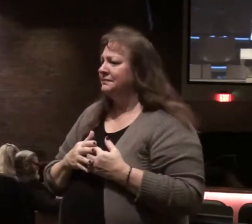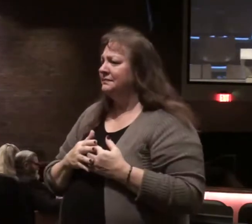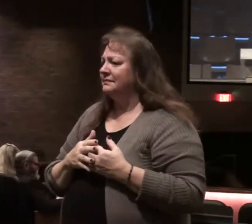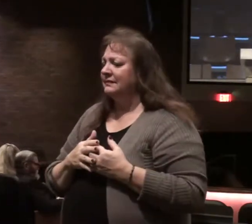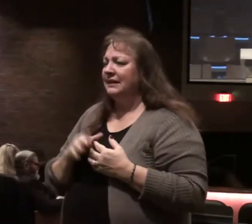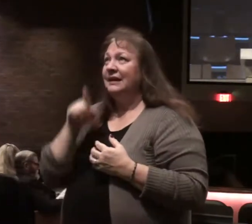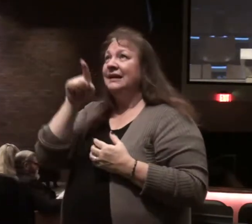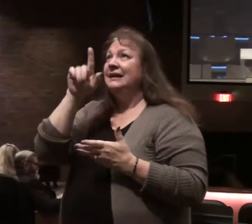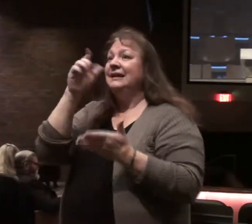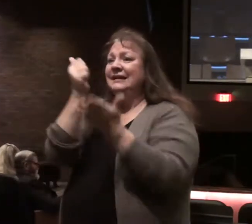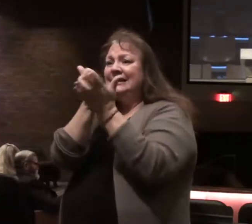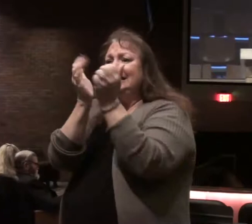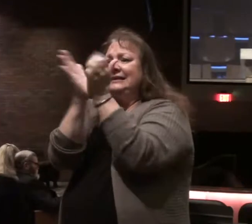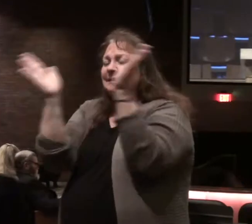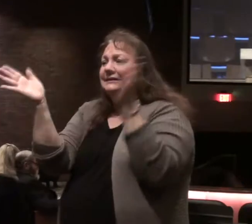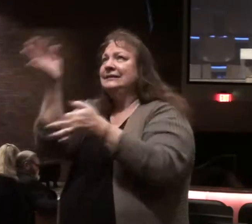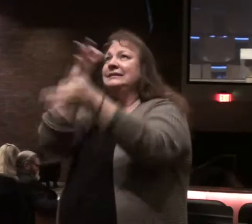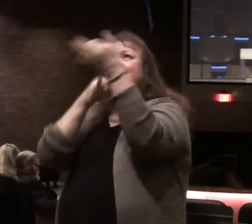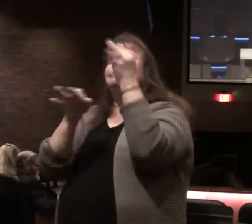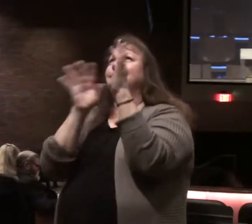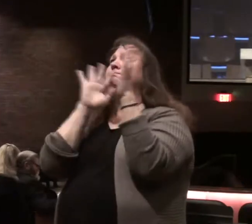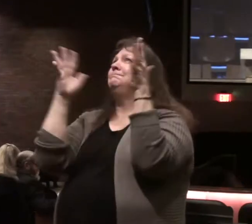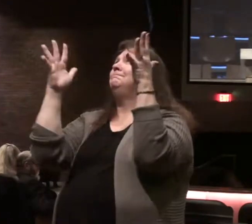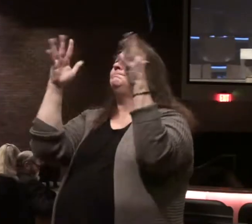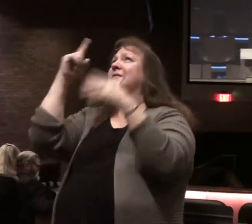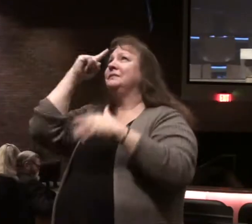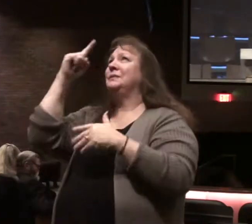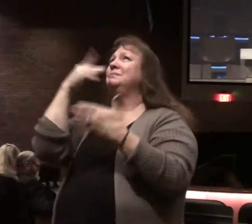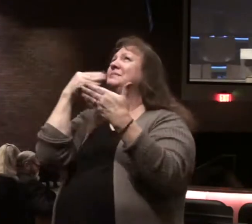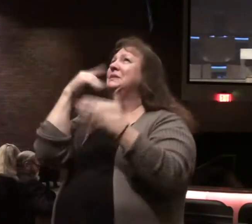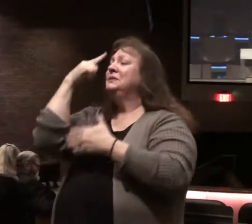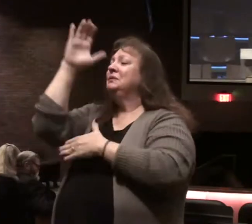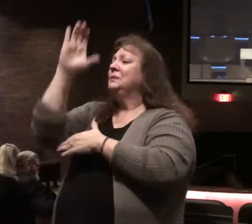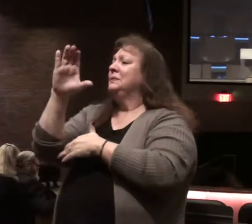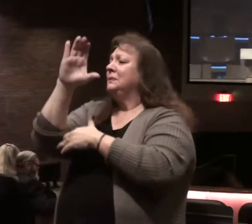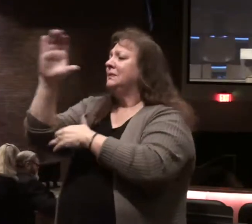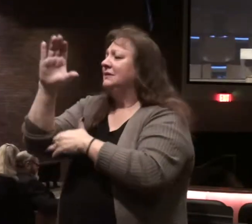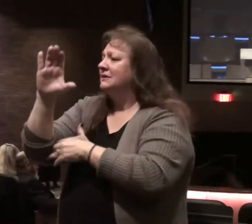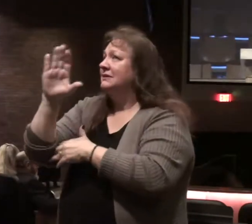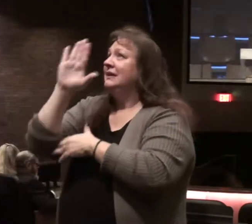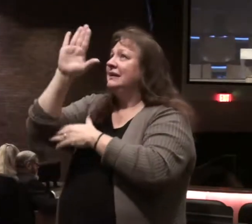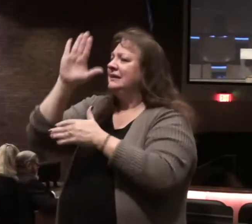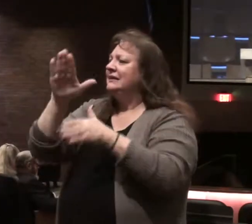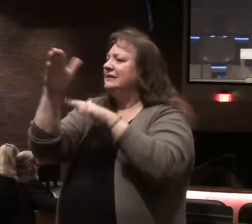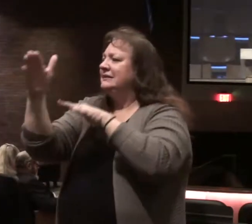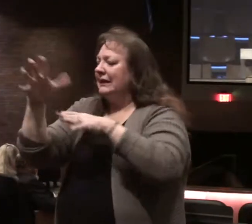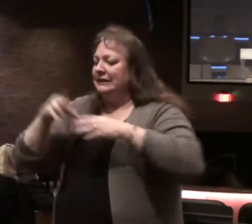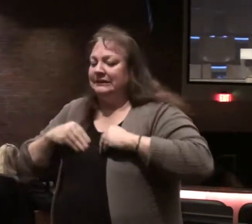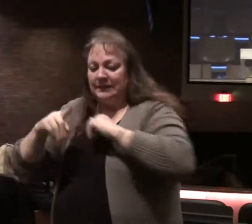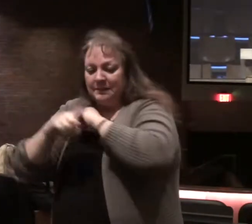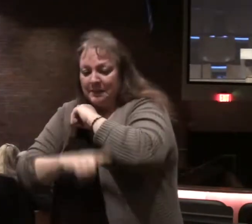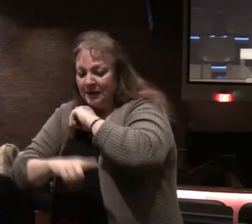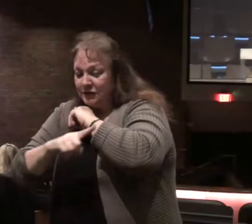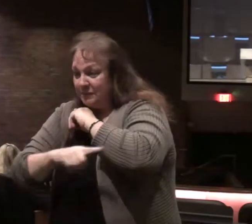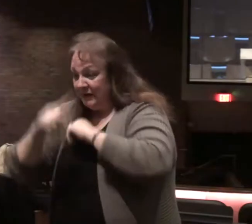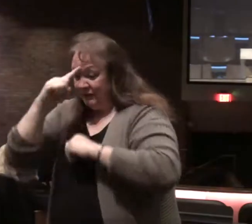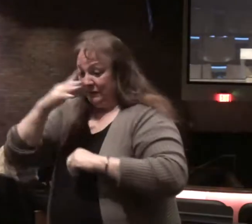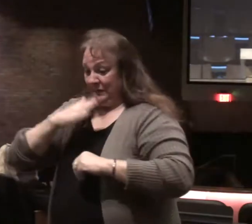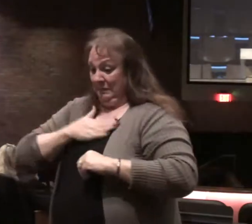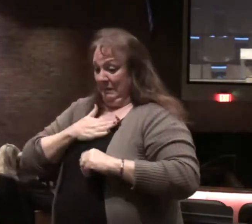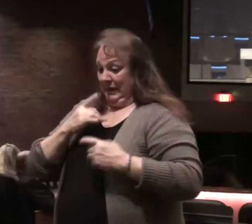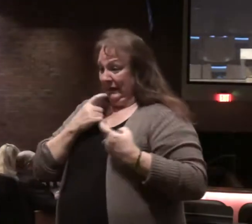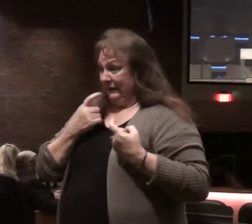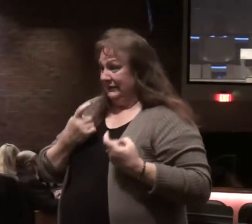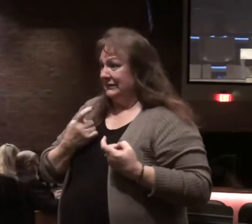he died for us hallelujah for the cross and in his death he was paying the penalty for my